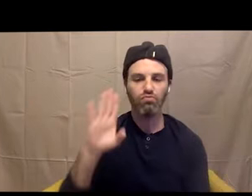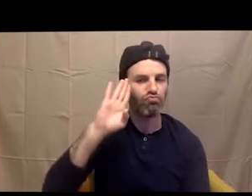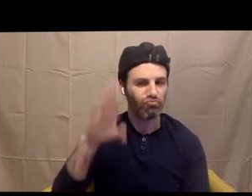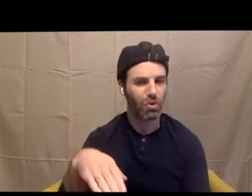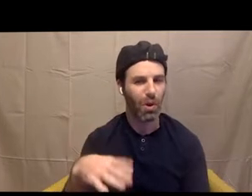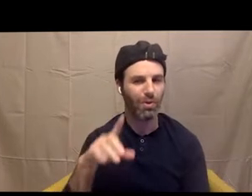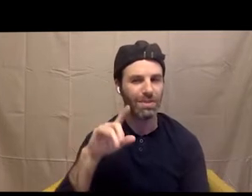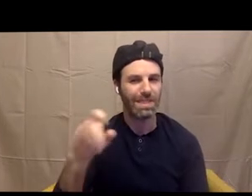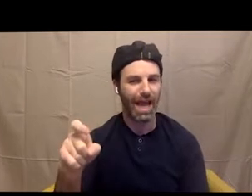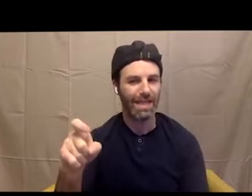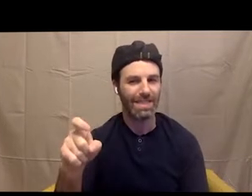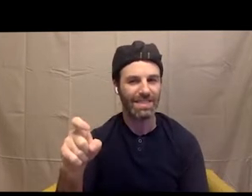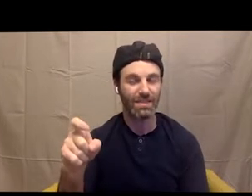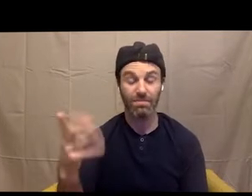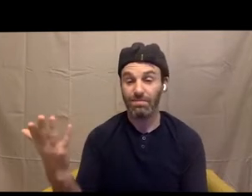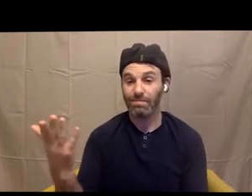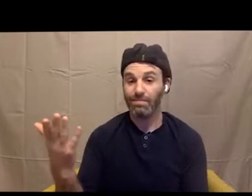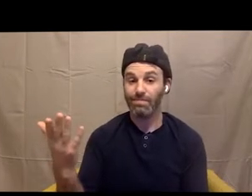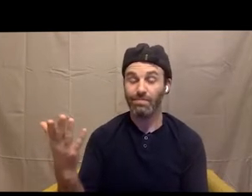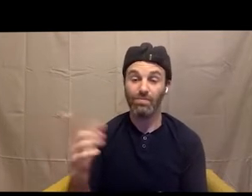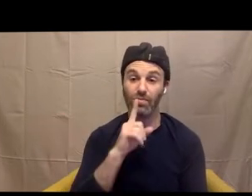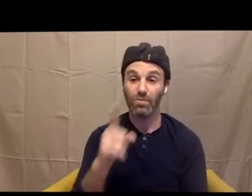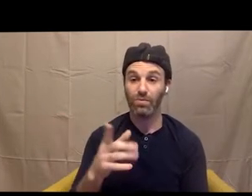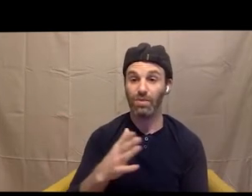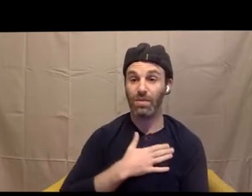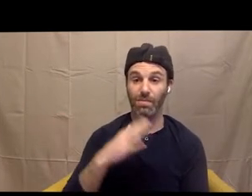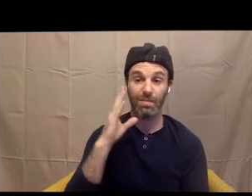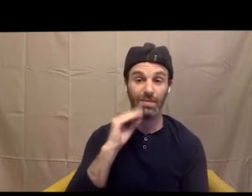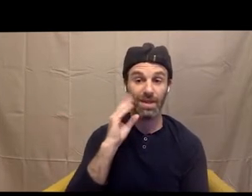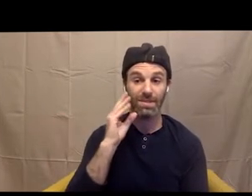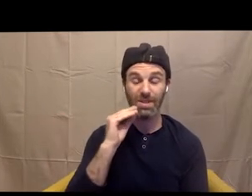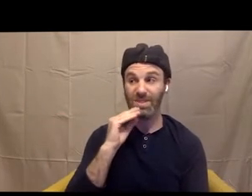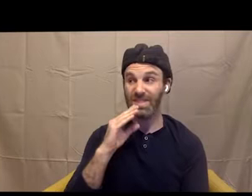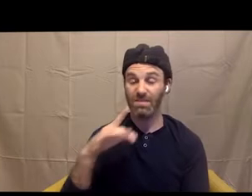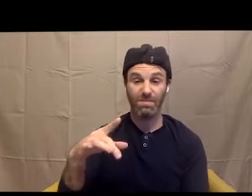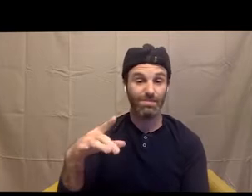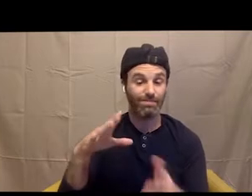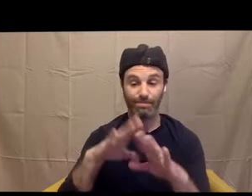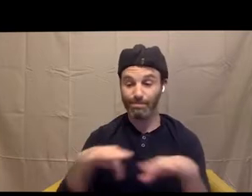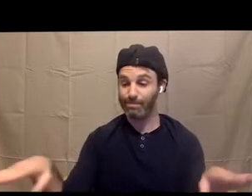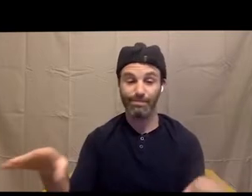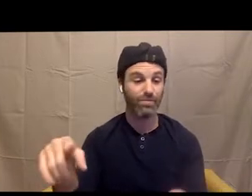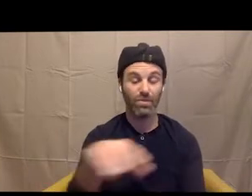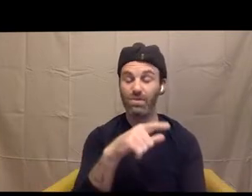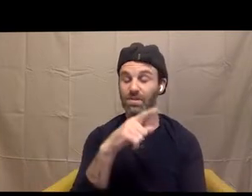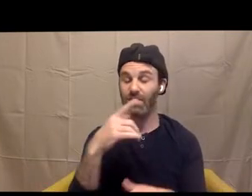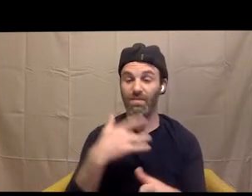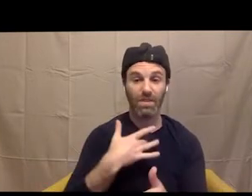Because in my experience, kids really have this idea that they don't know anything about sex or gender. And